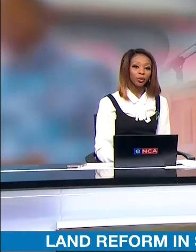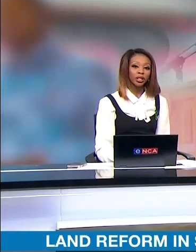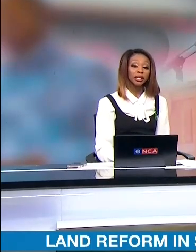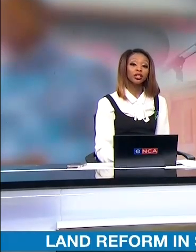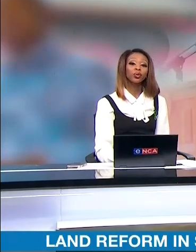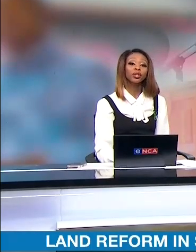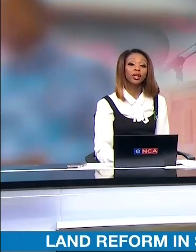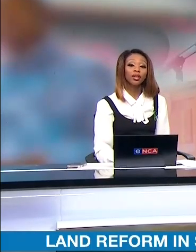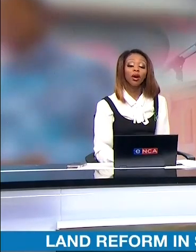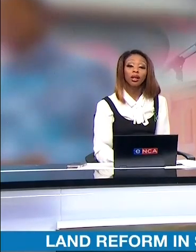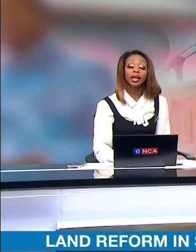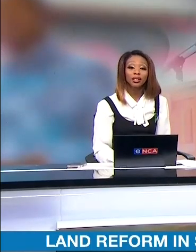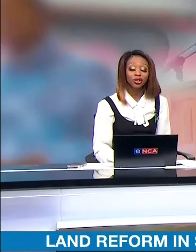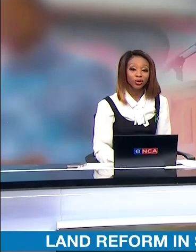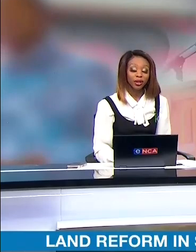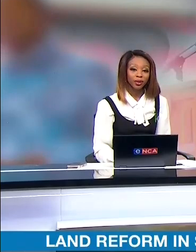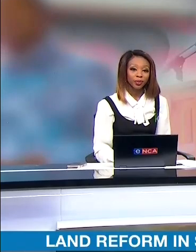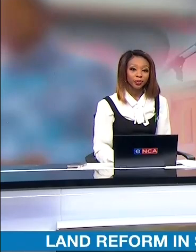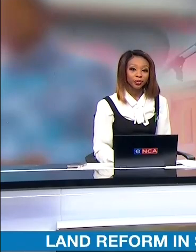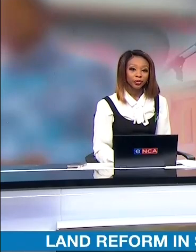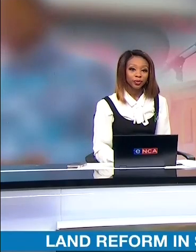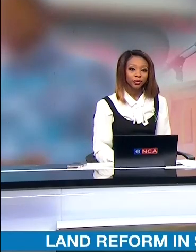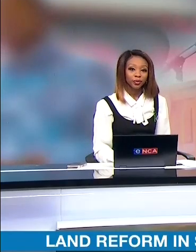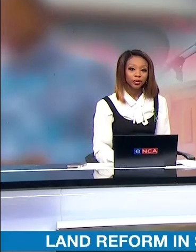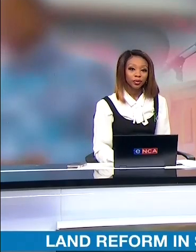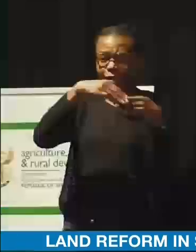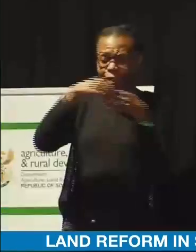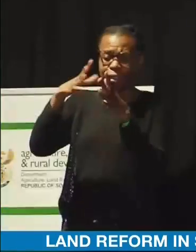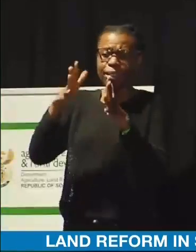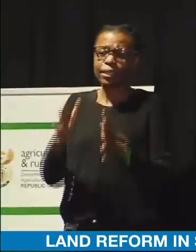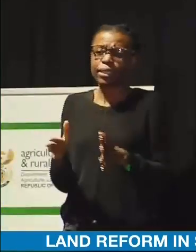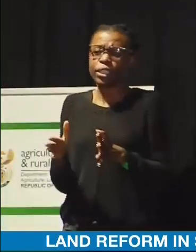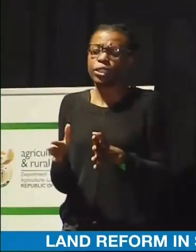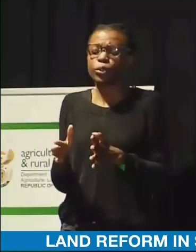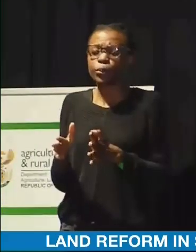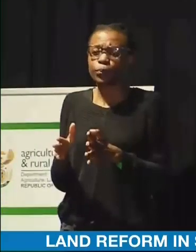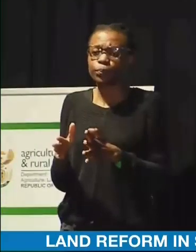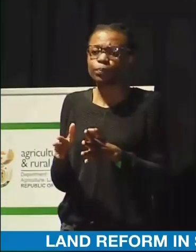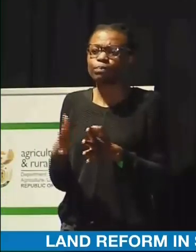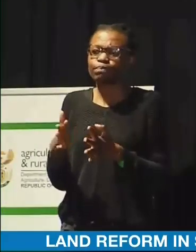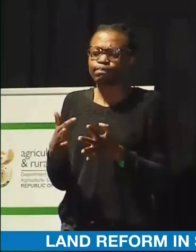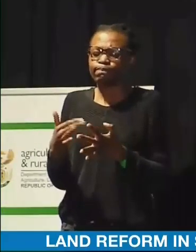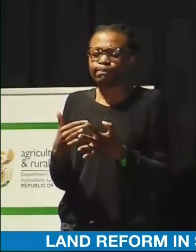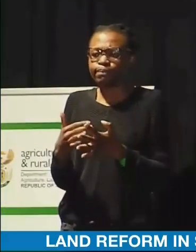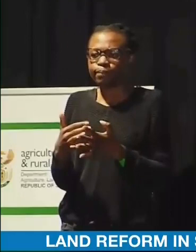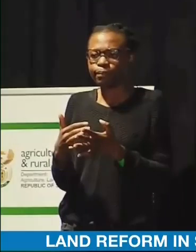government and the communities need to work together on land issues. I can see that